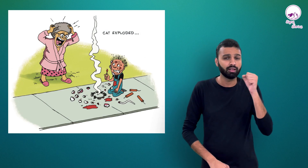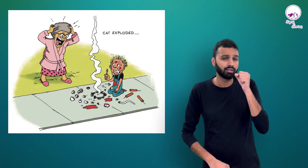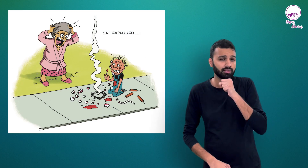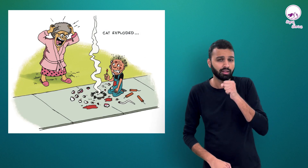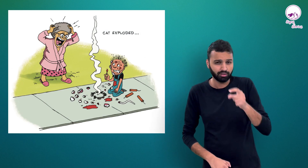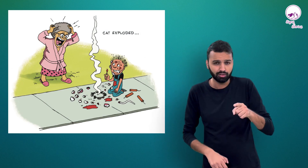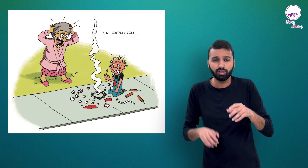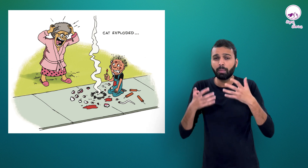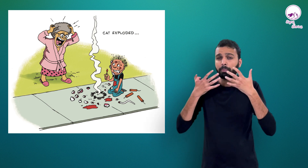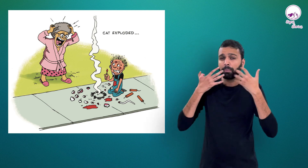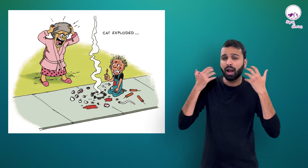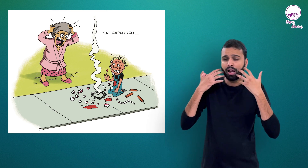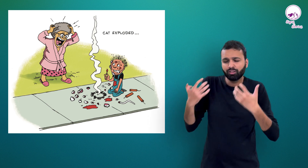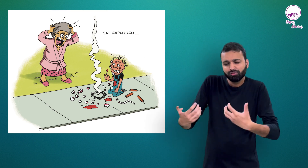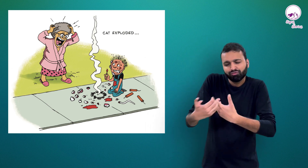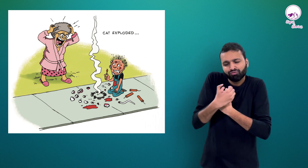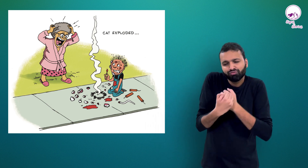Cat exploded.